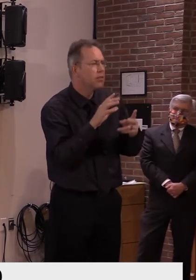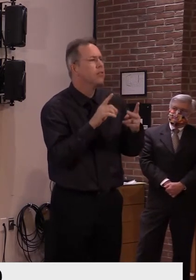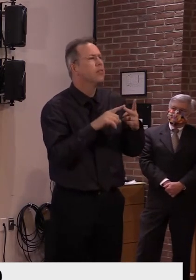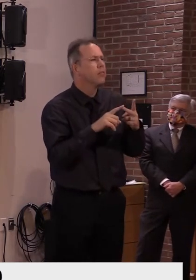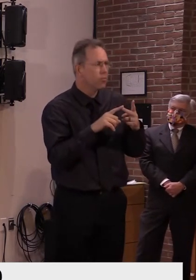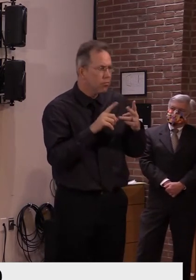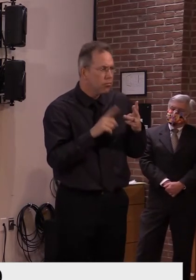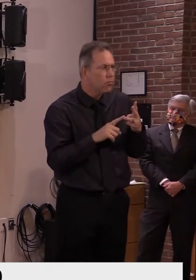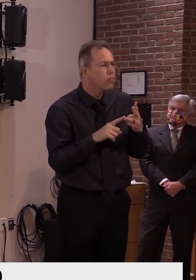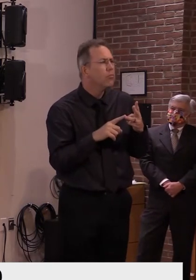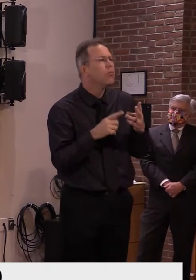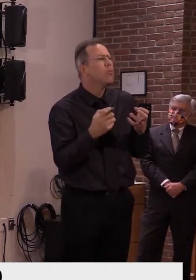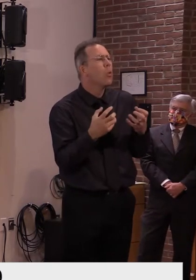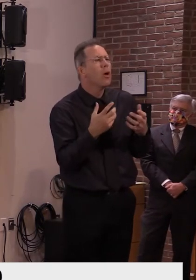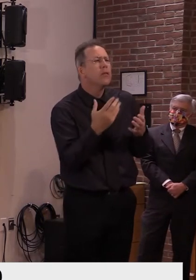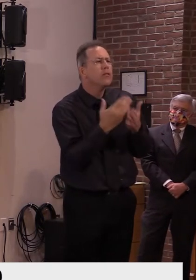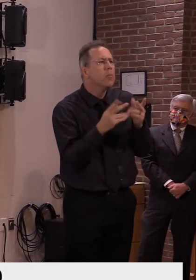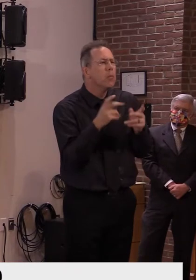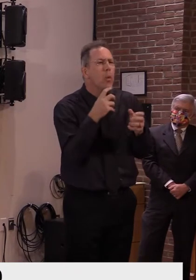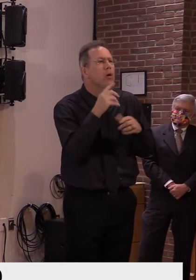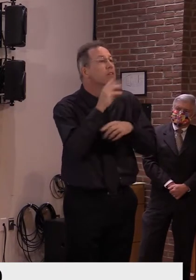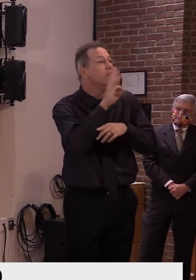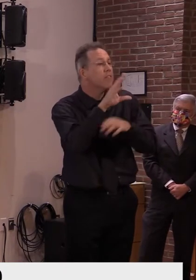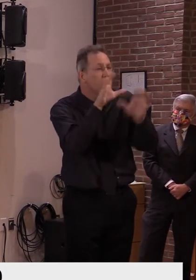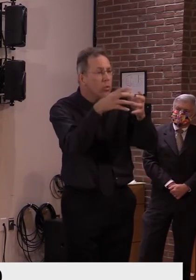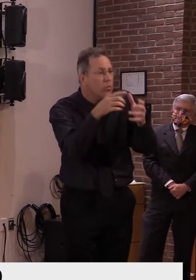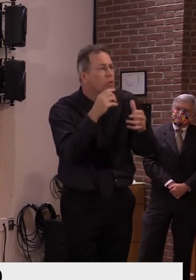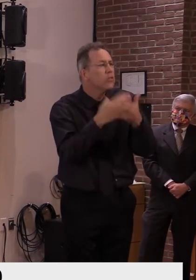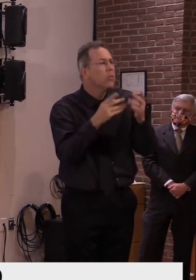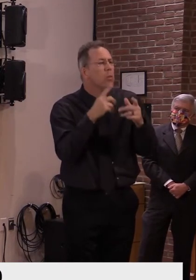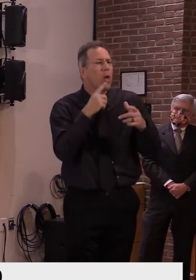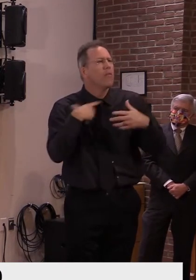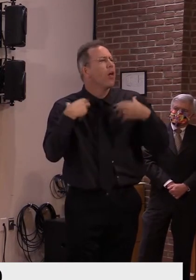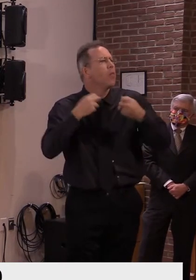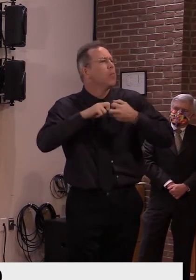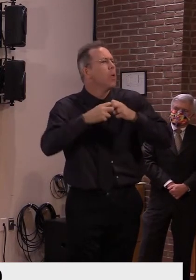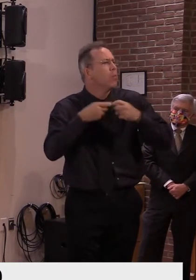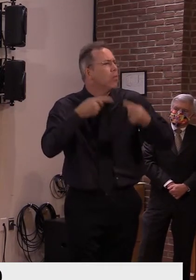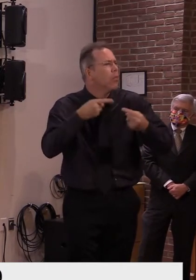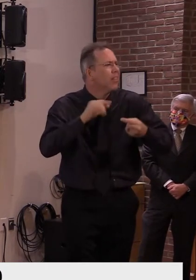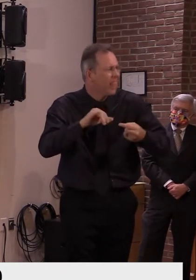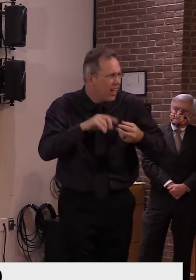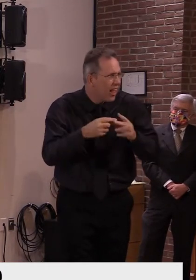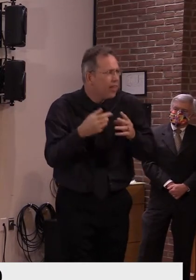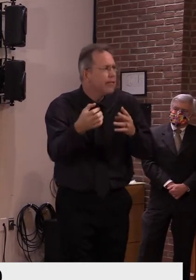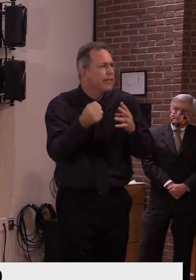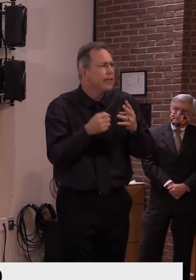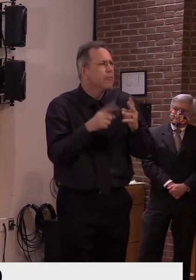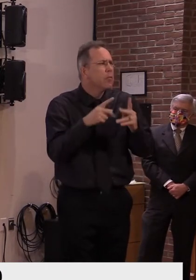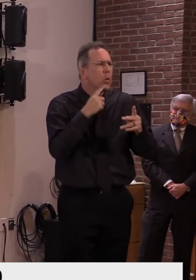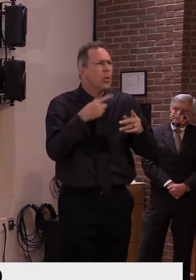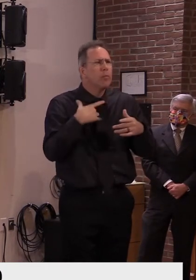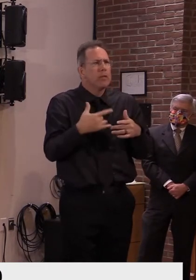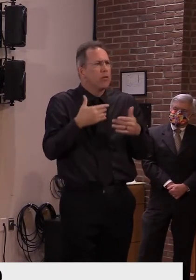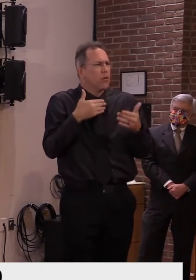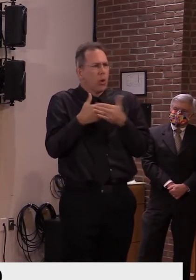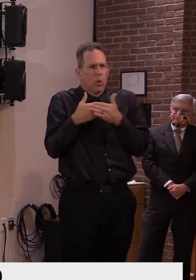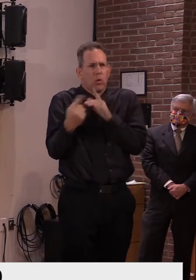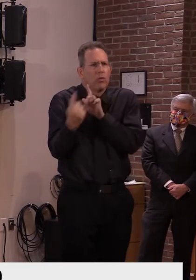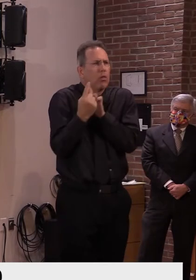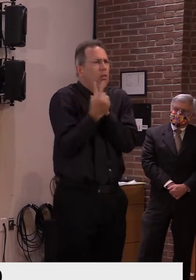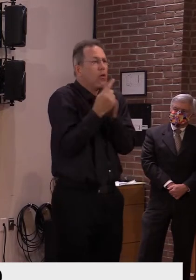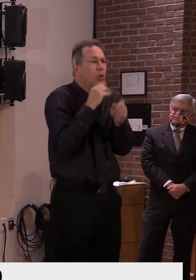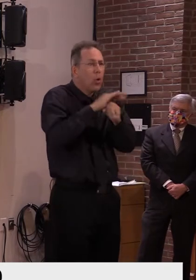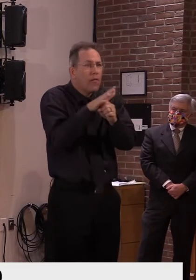pre-existing medical conditions and those with occupational and social exposures to coronavirus including healthcare workers,